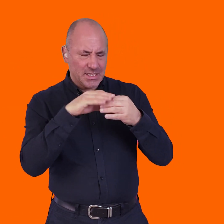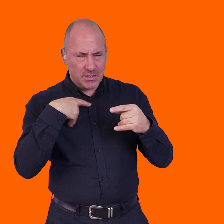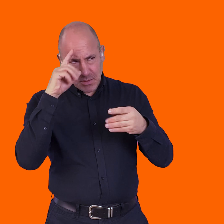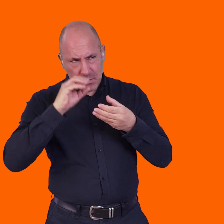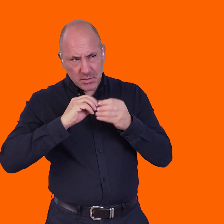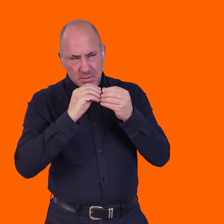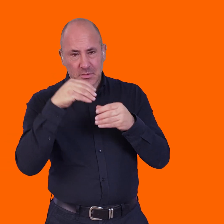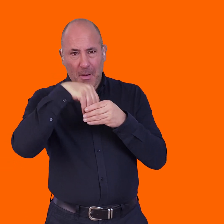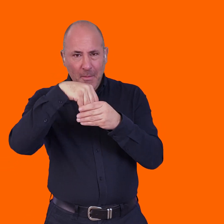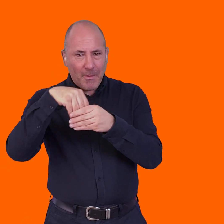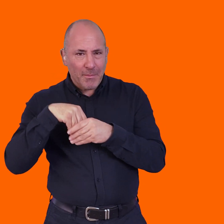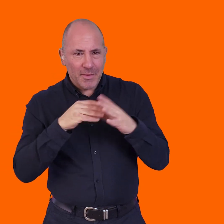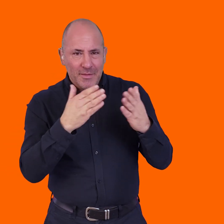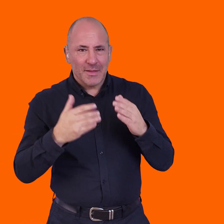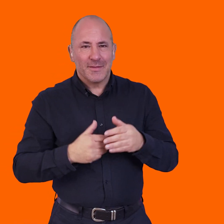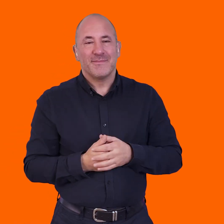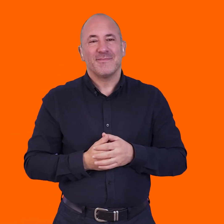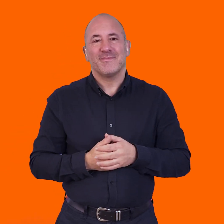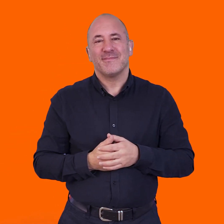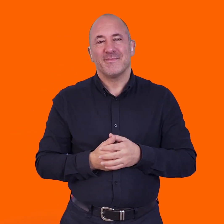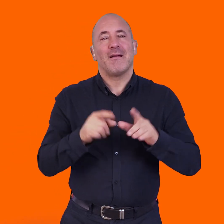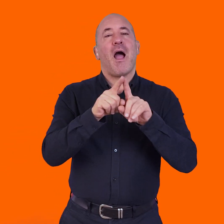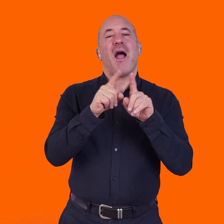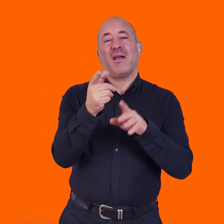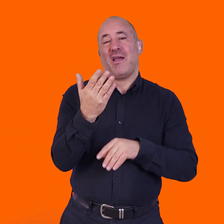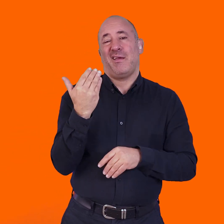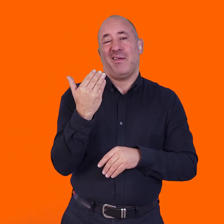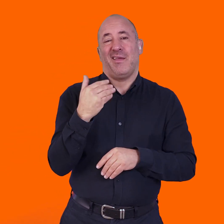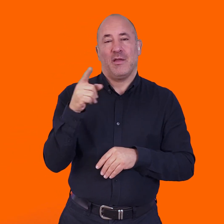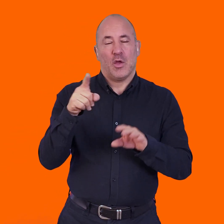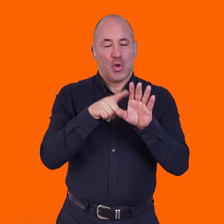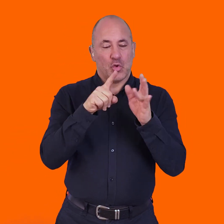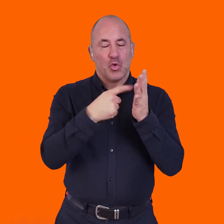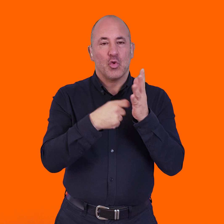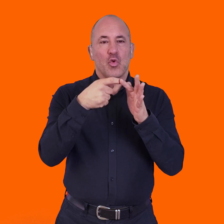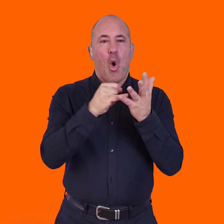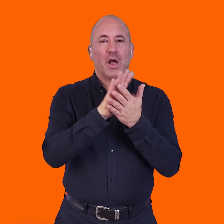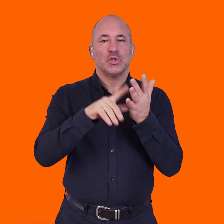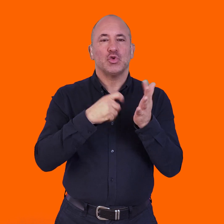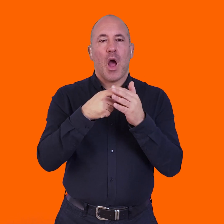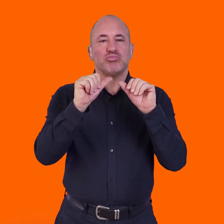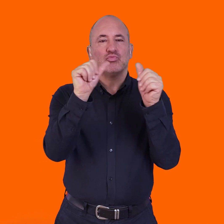making works that go in galleries that are sound works. So for example,